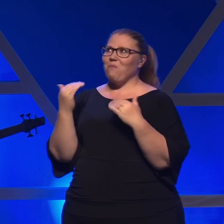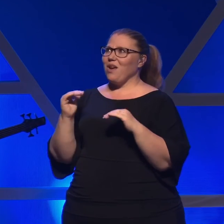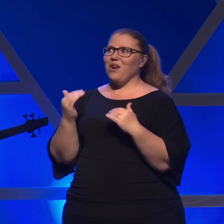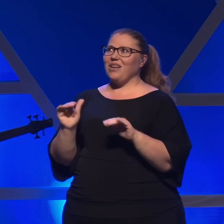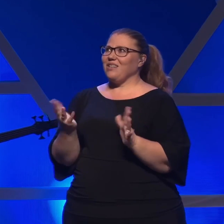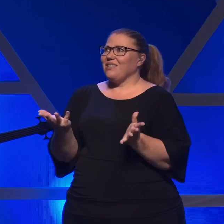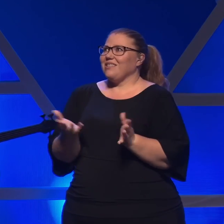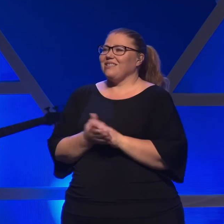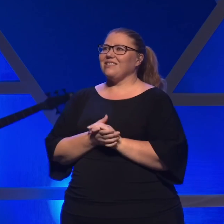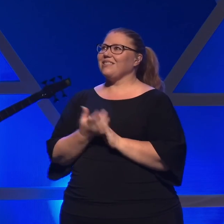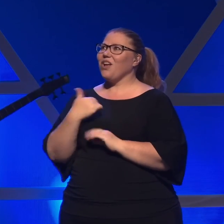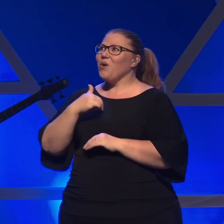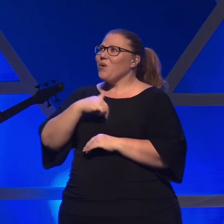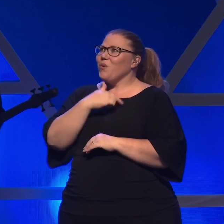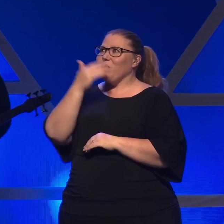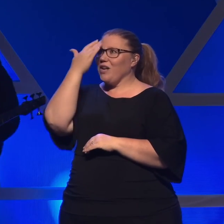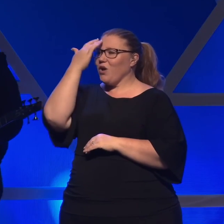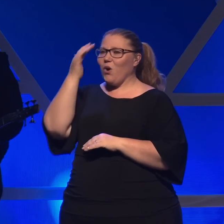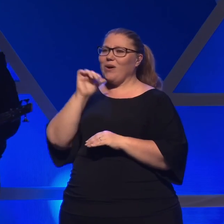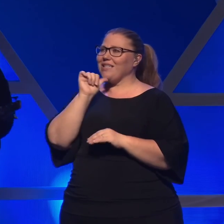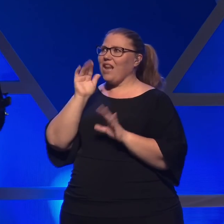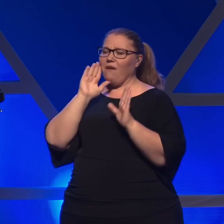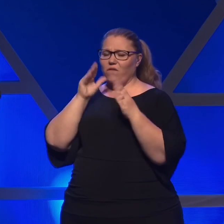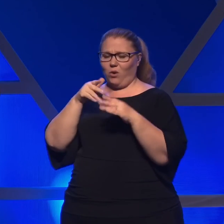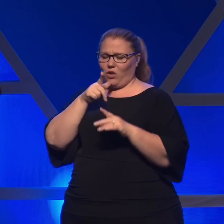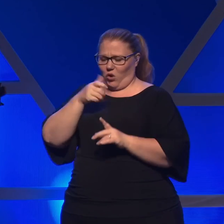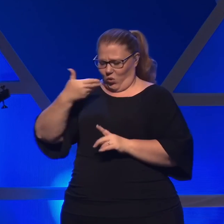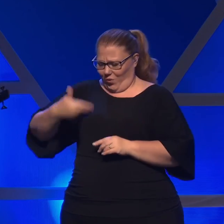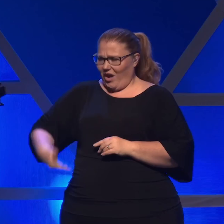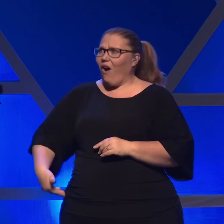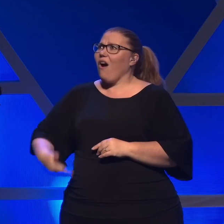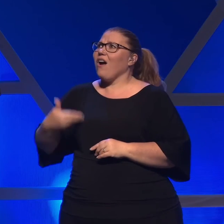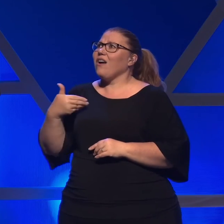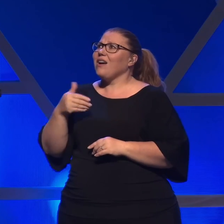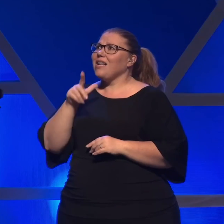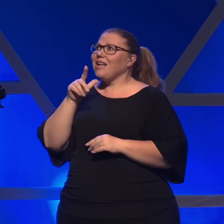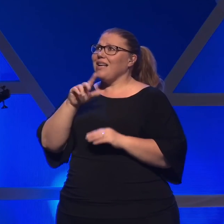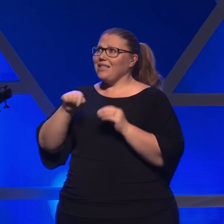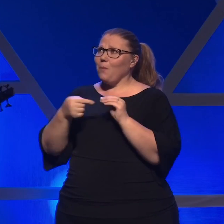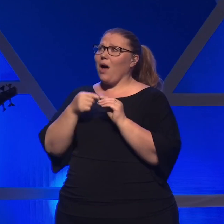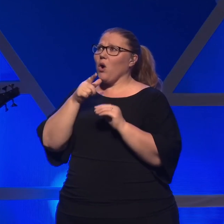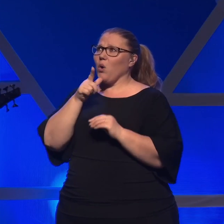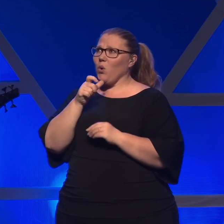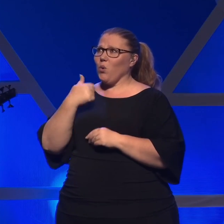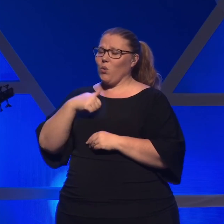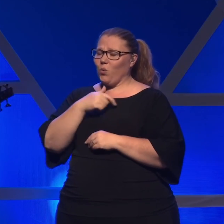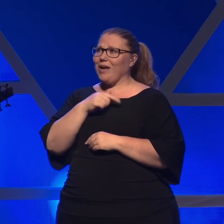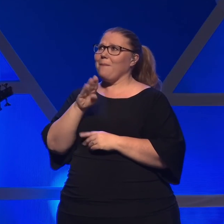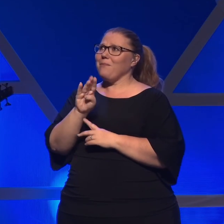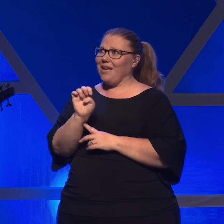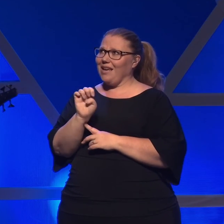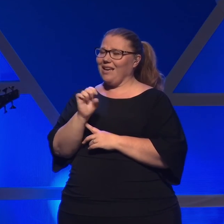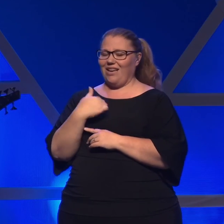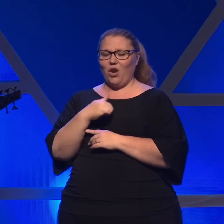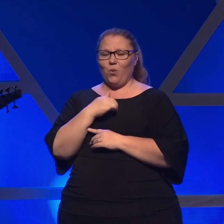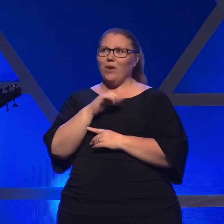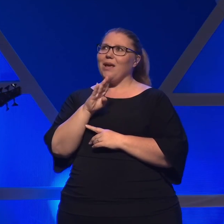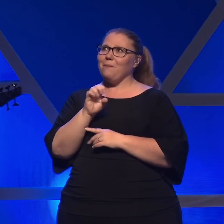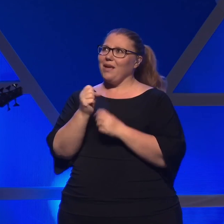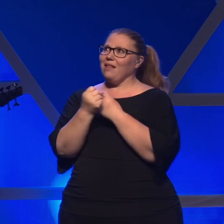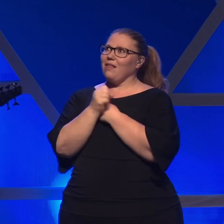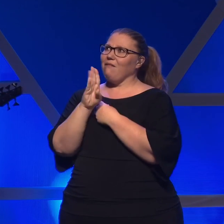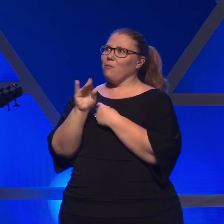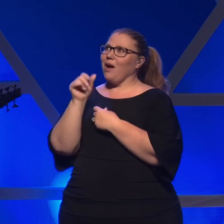Lord. We know that it is not about who we are. It is about who we be, and we be loved by you.